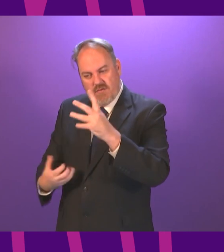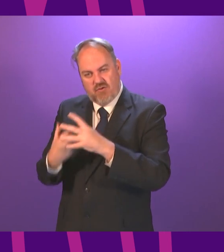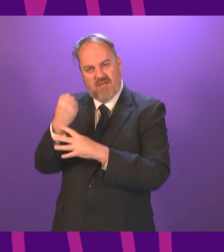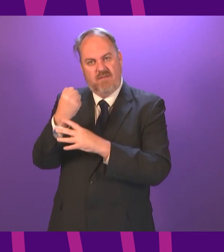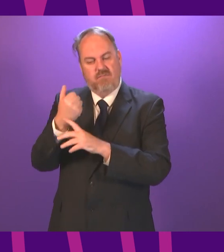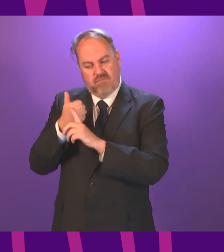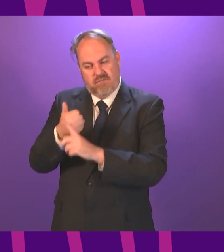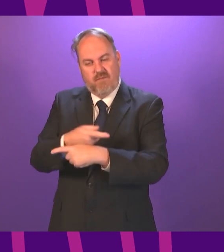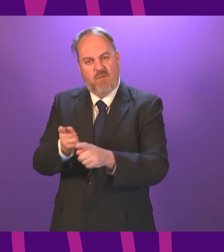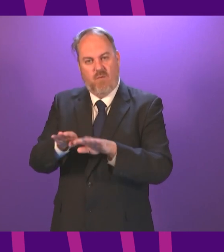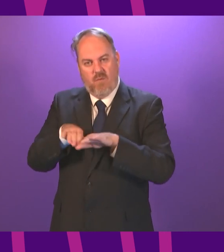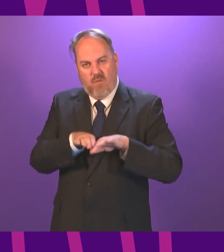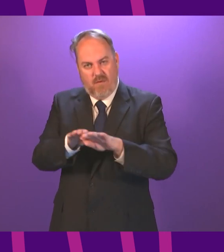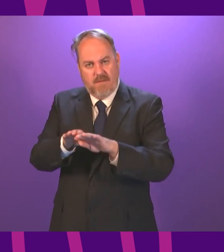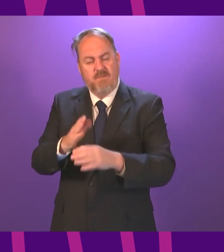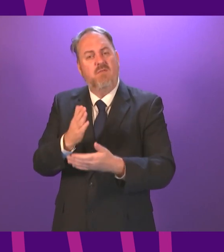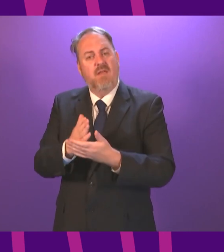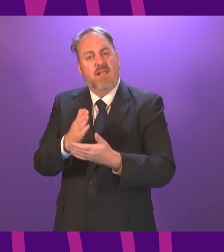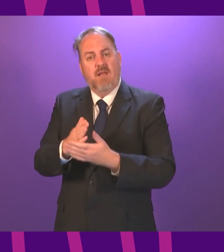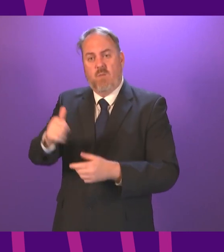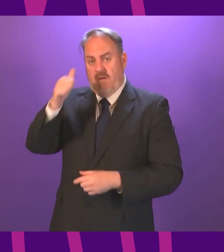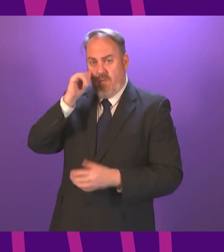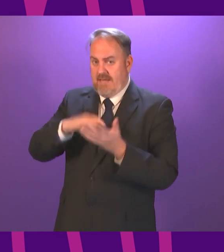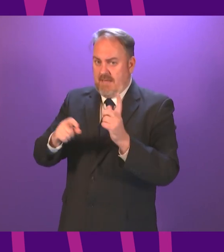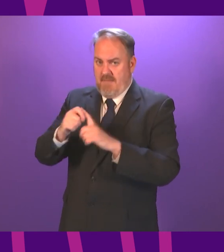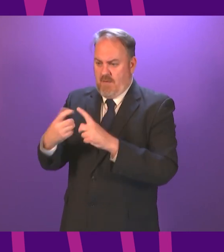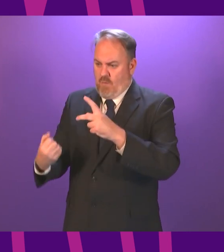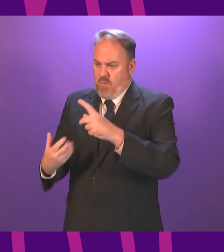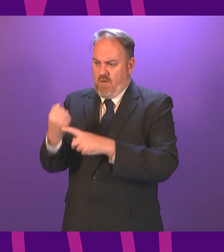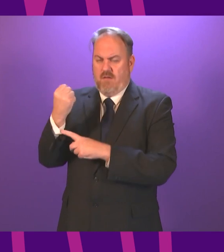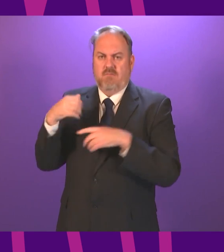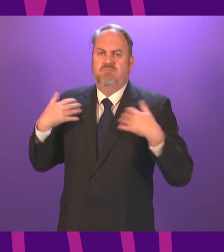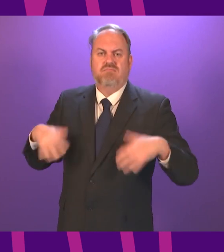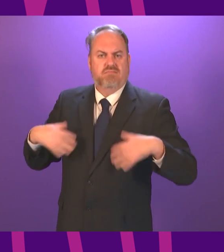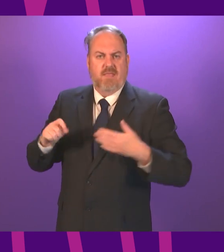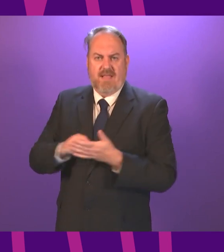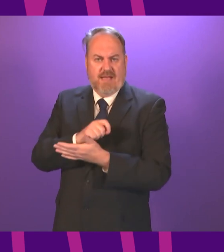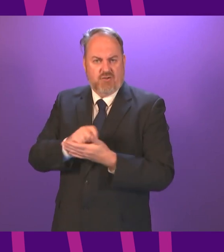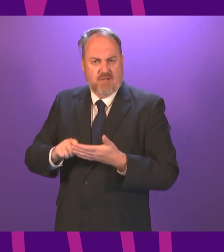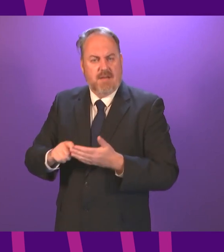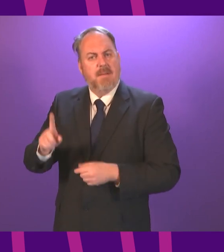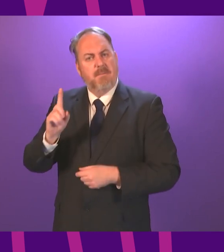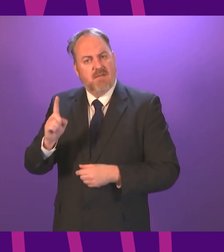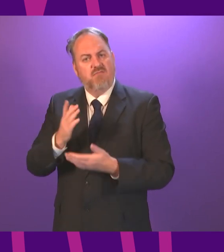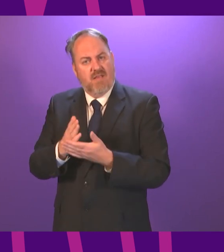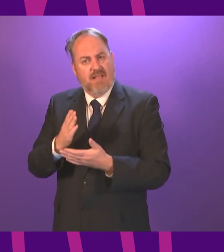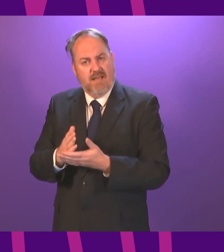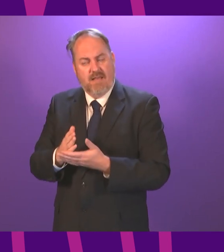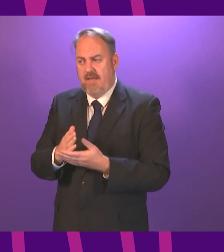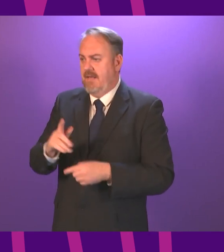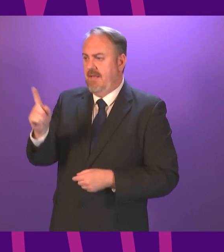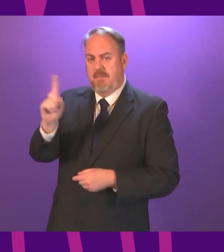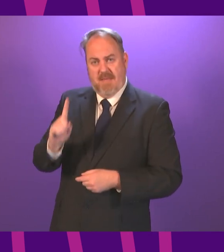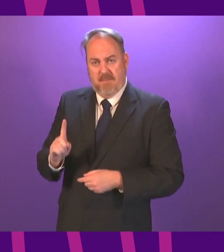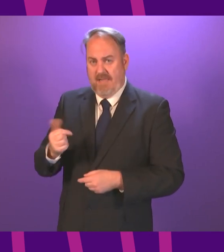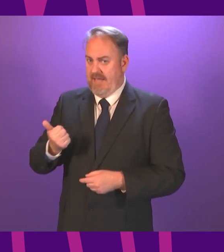government and did so by a wide margin and by any measure of success but they also did so to expect us as